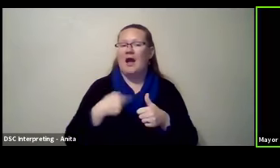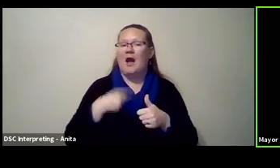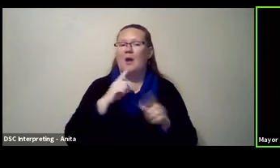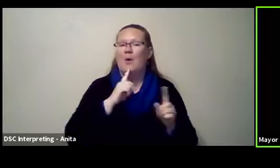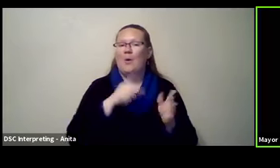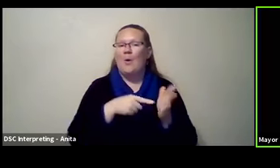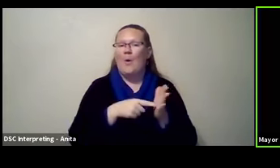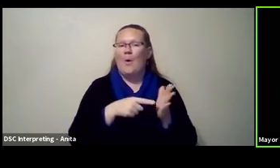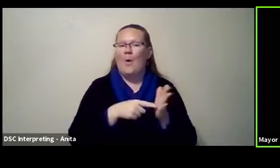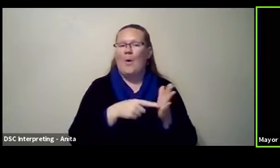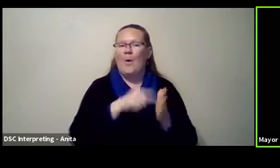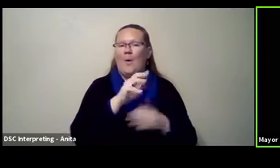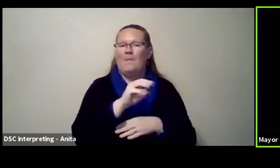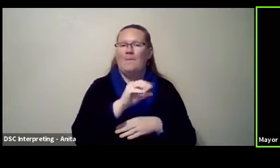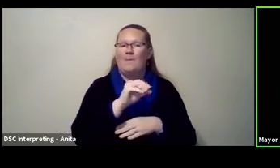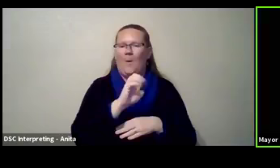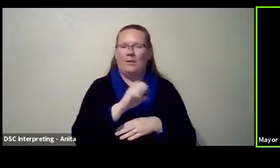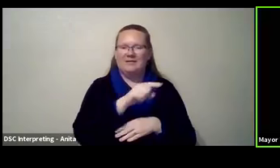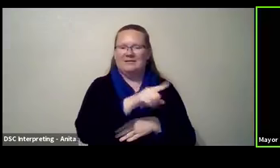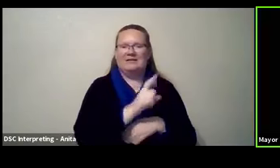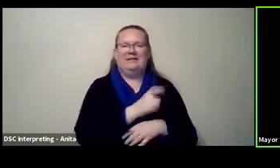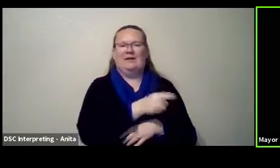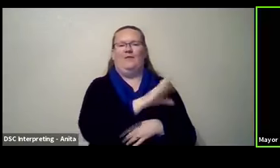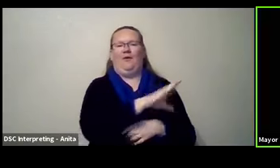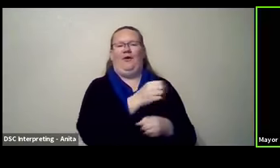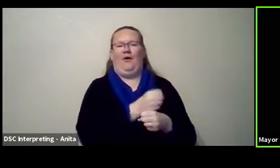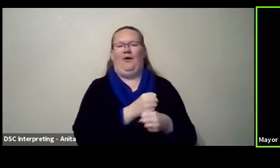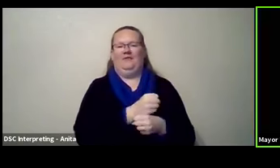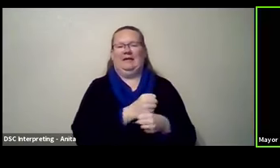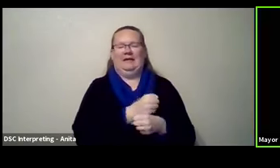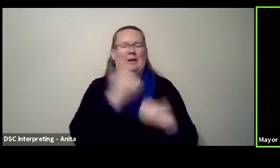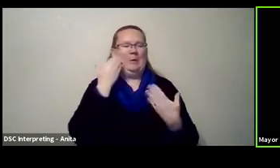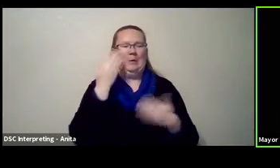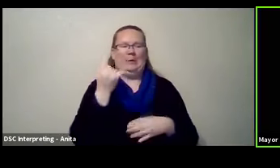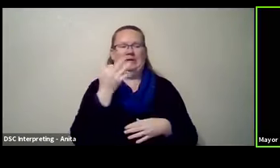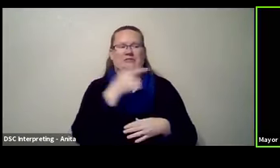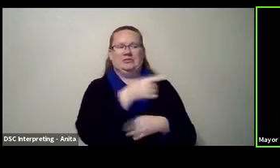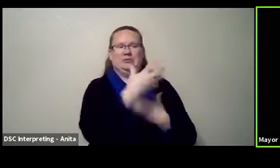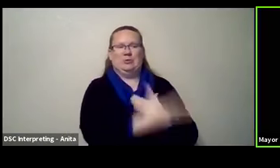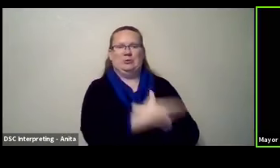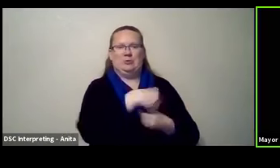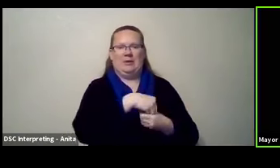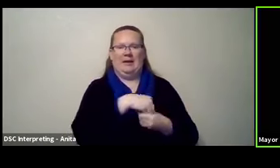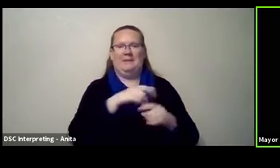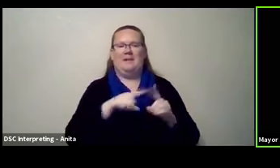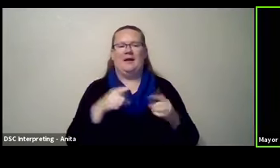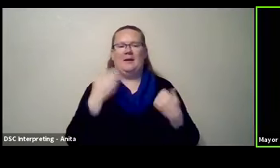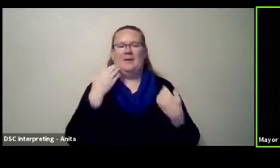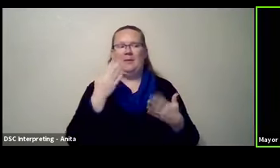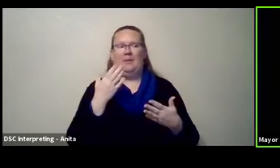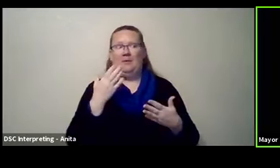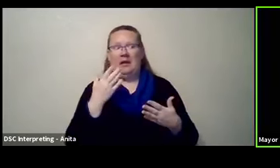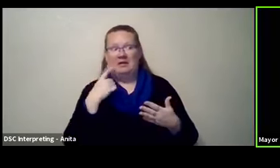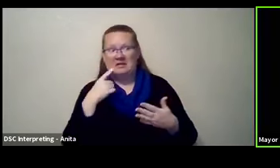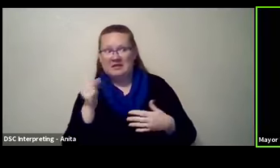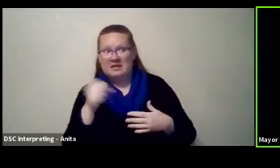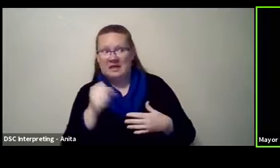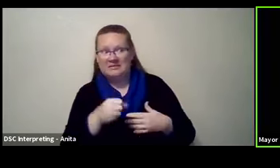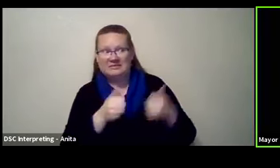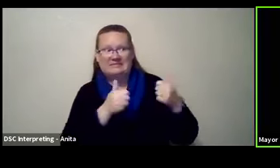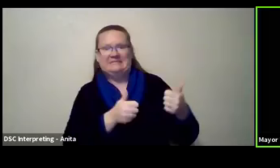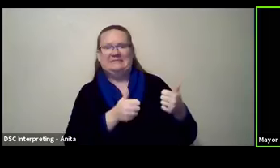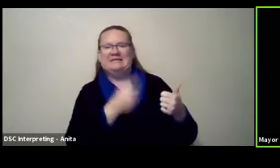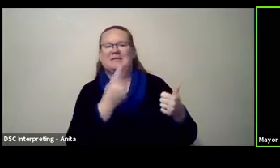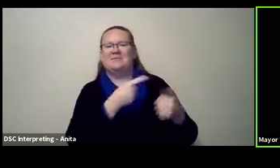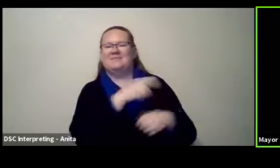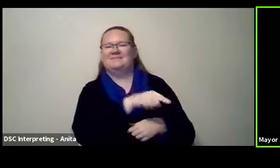Uh, I'm not even sure if she's joining us, uh, today. I don't know who, uh, I think I'm told she is. If, uh, the thumbs up I'm getting from